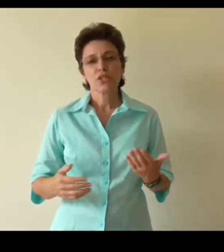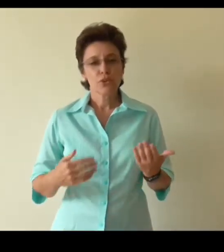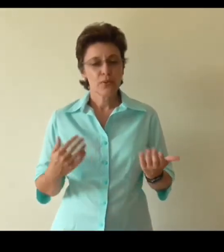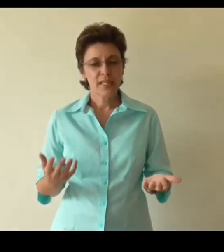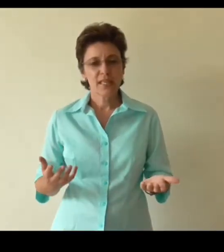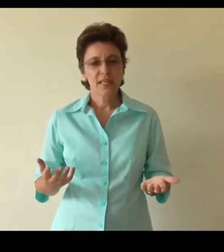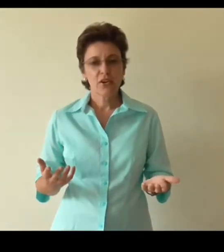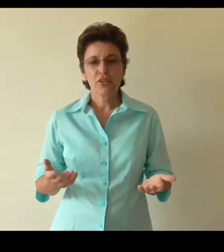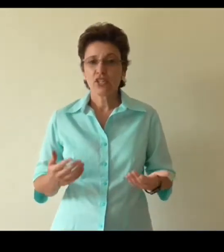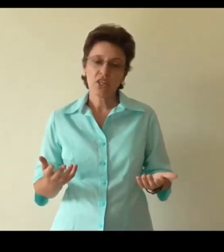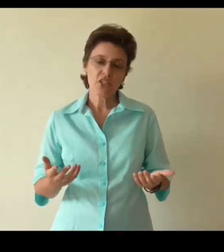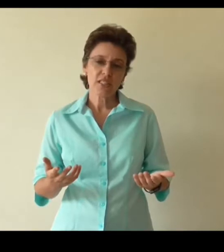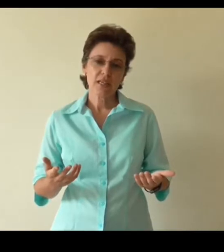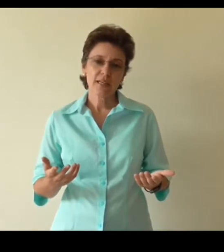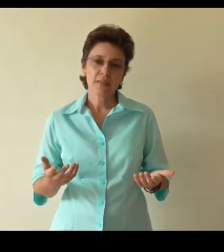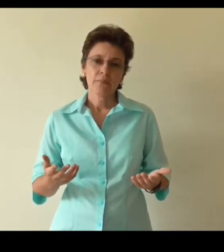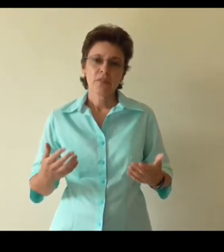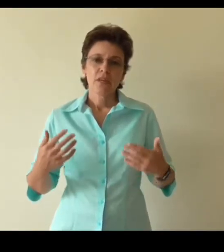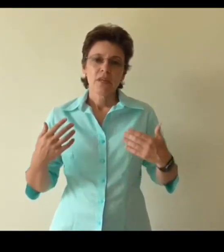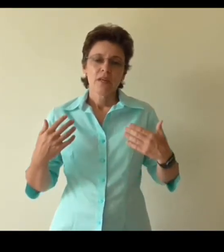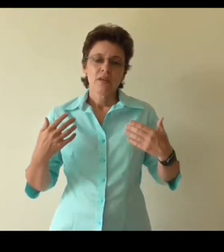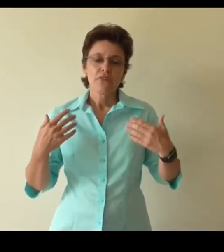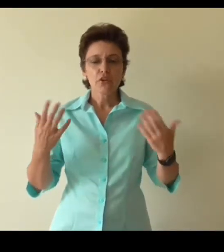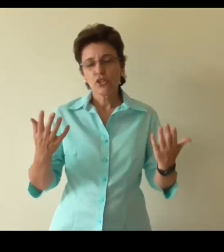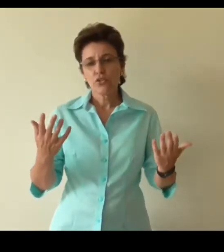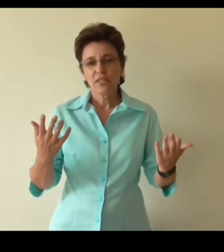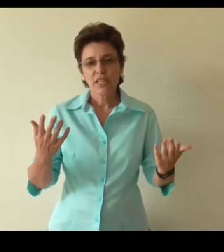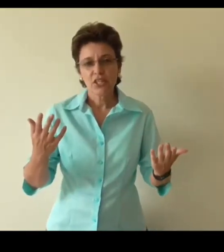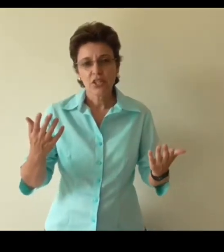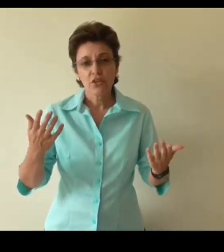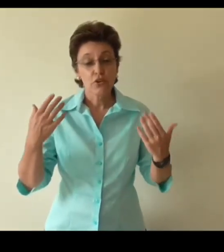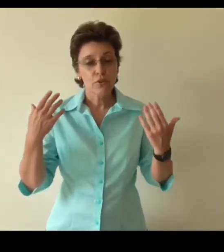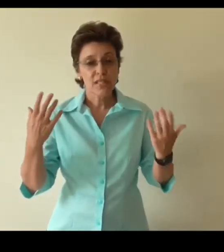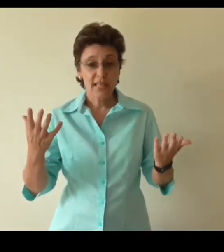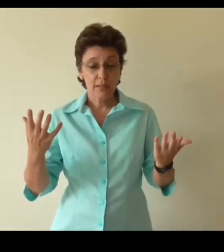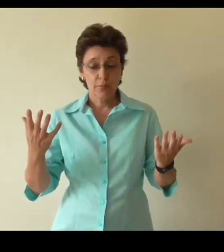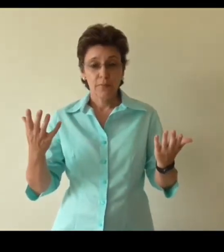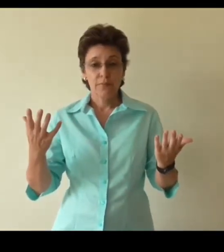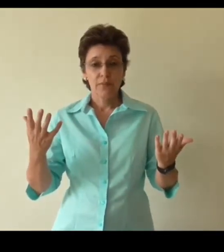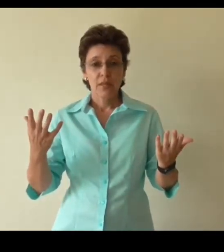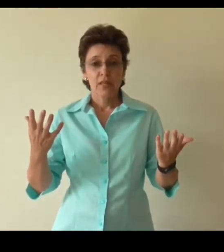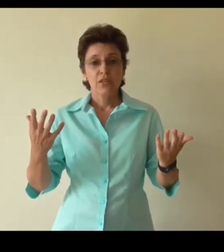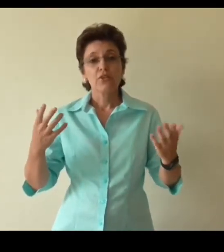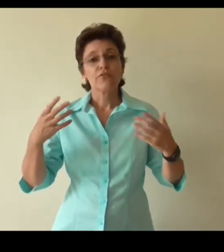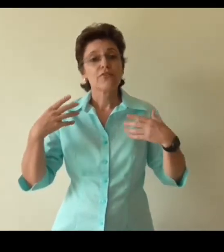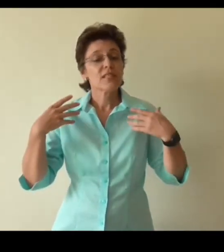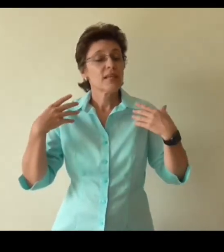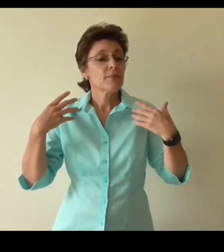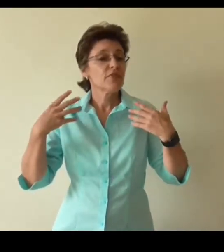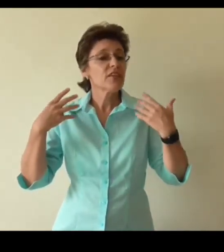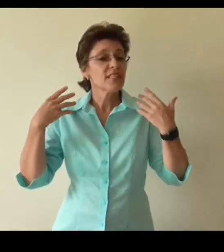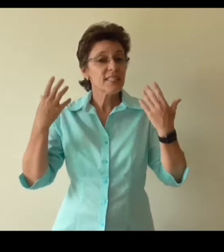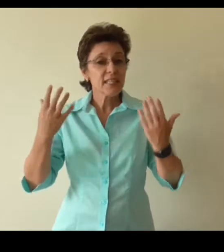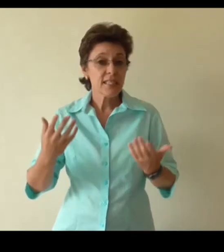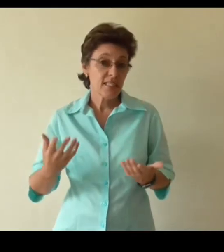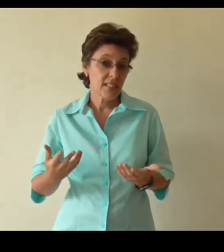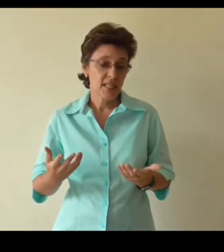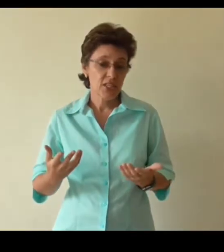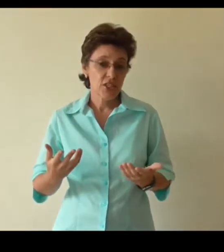what you will hear are instructions like focus your attention on your scalp. You'll feel a tingling sensation,